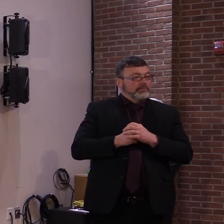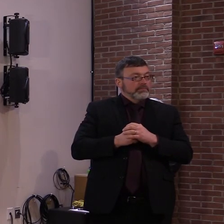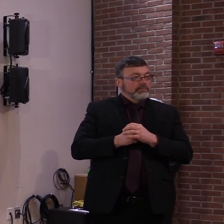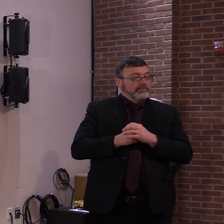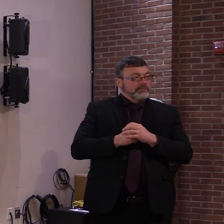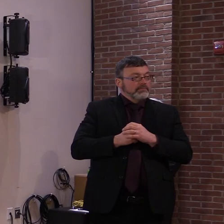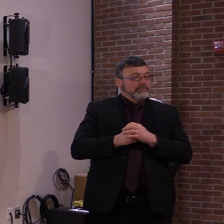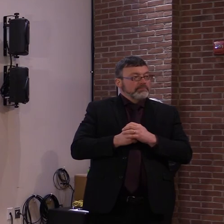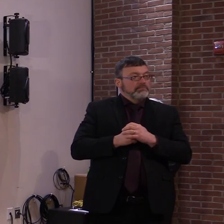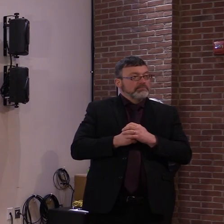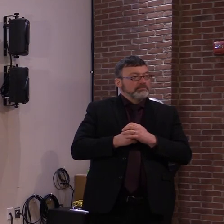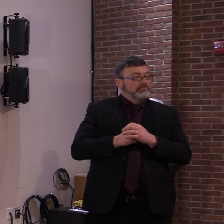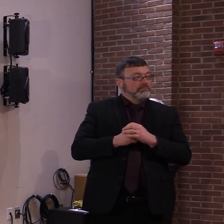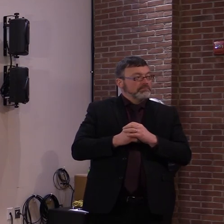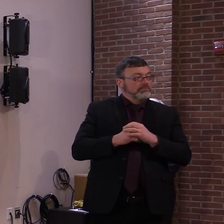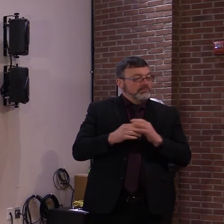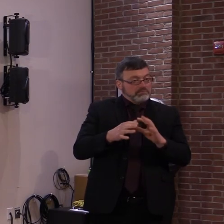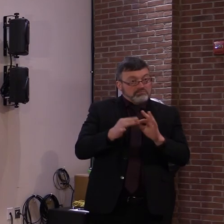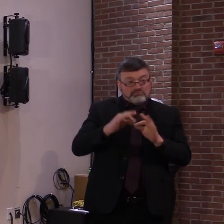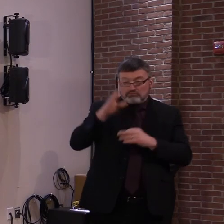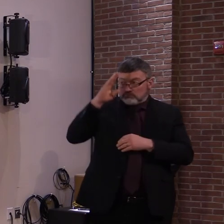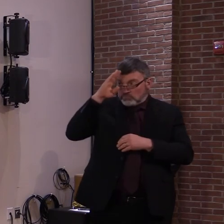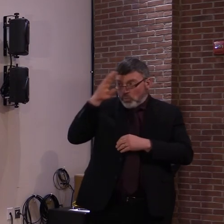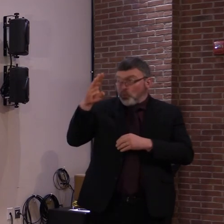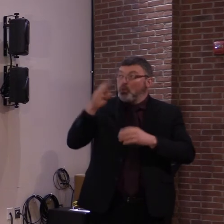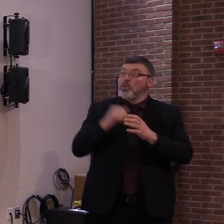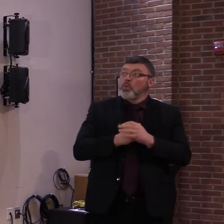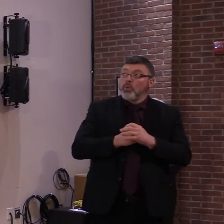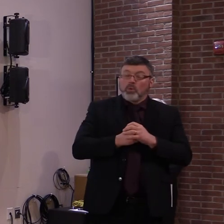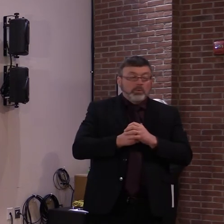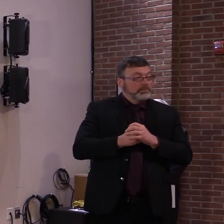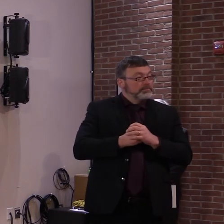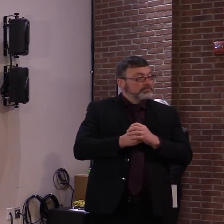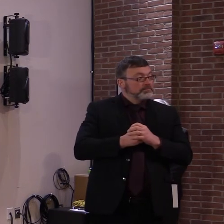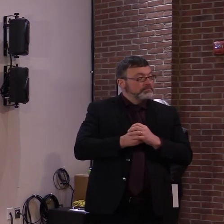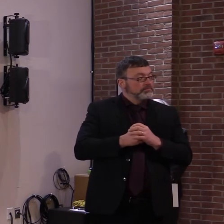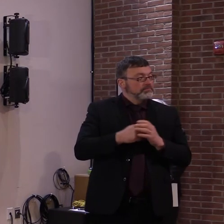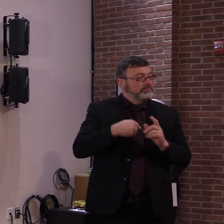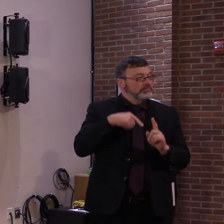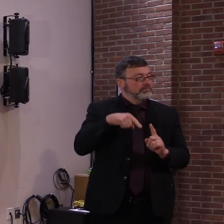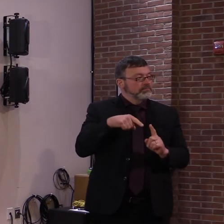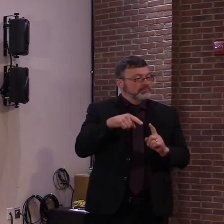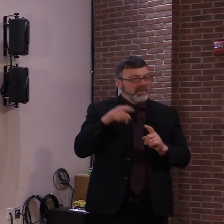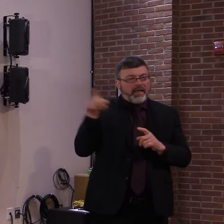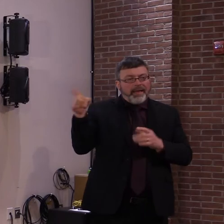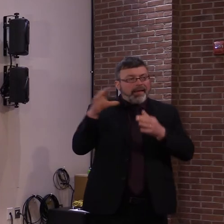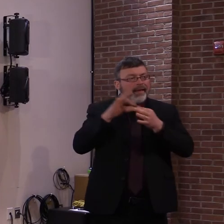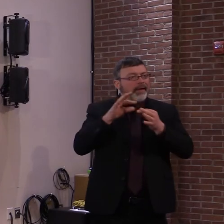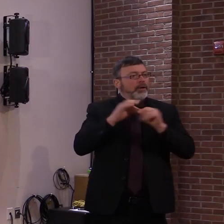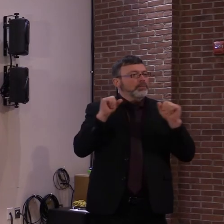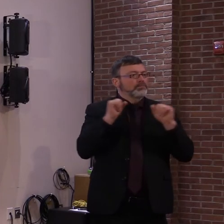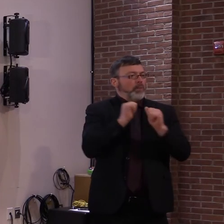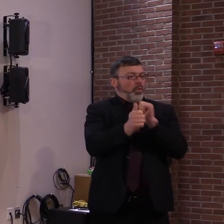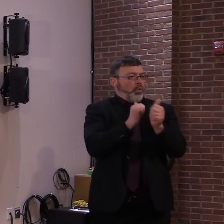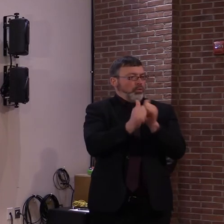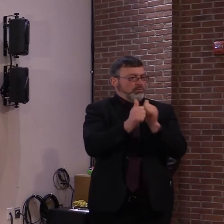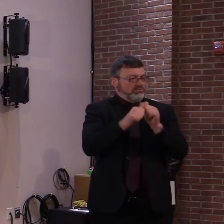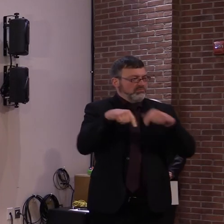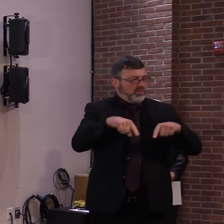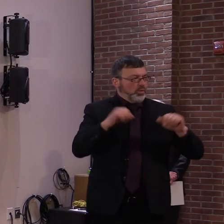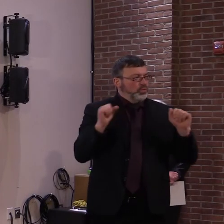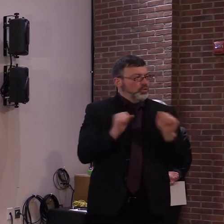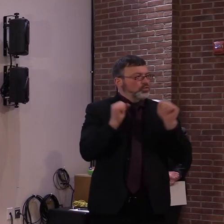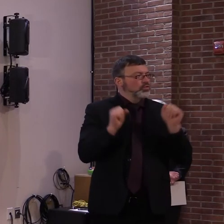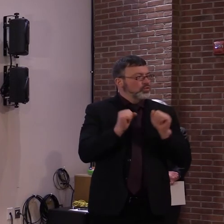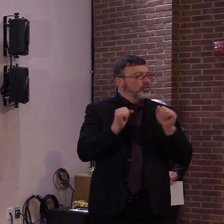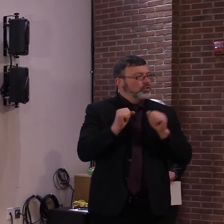I want to follow up on Greg's question about winter sports. And I do understand that you need to continue to watch the data before you decide